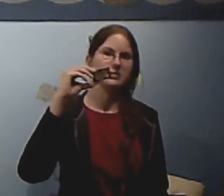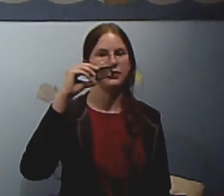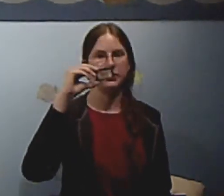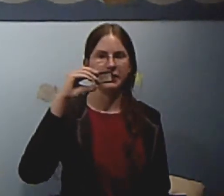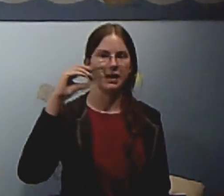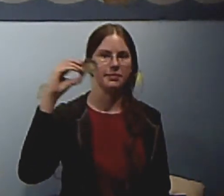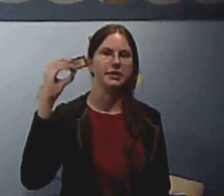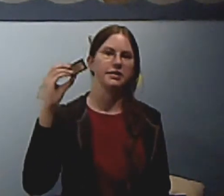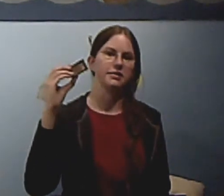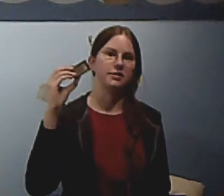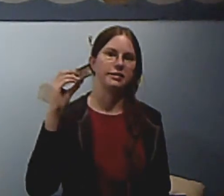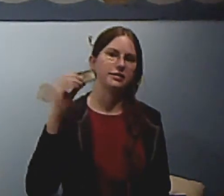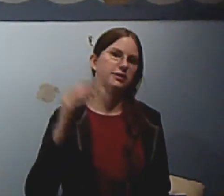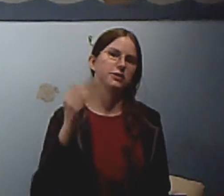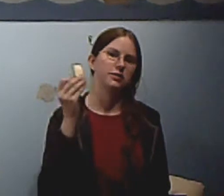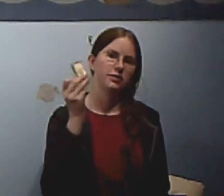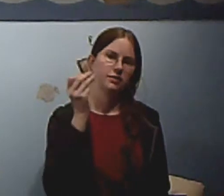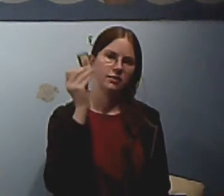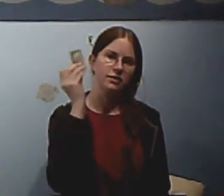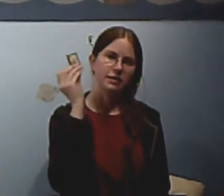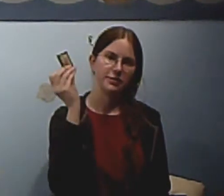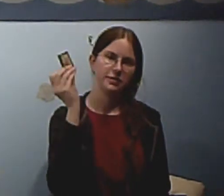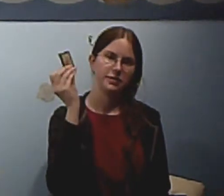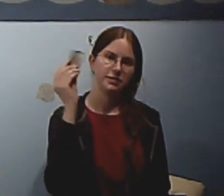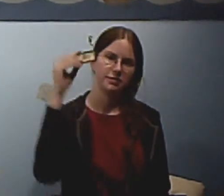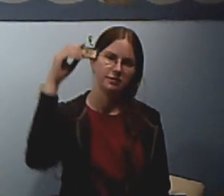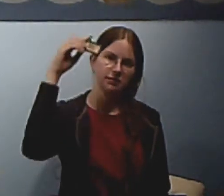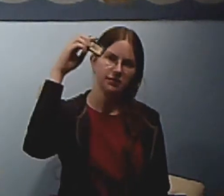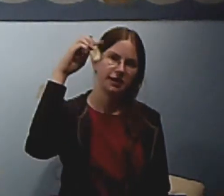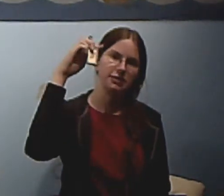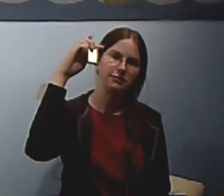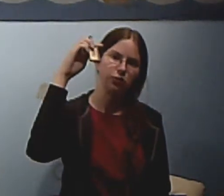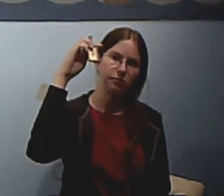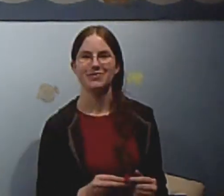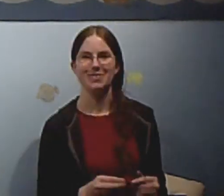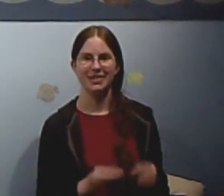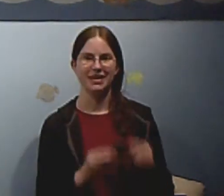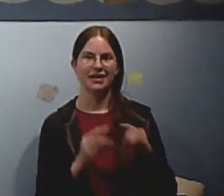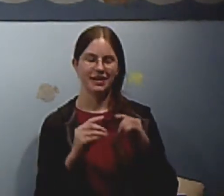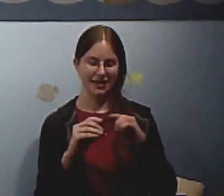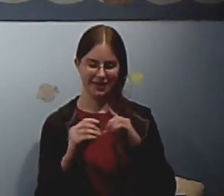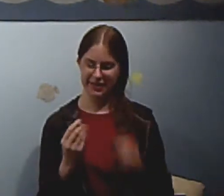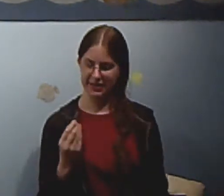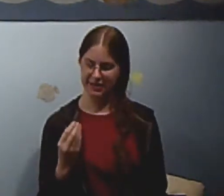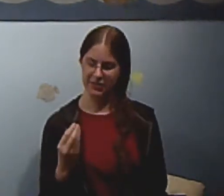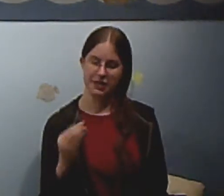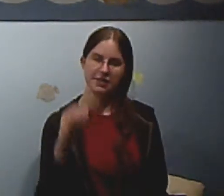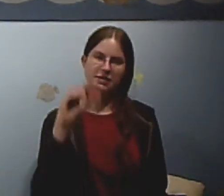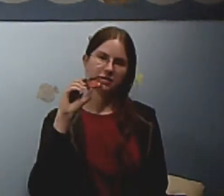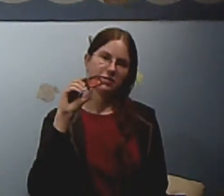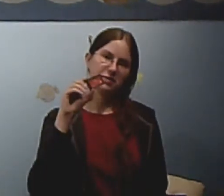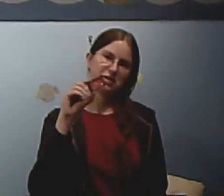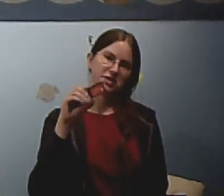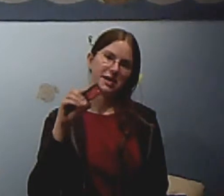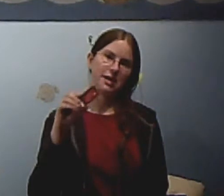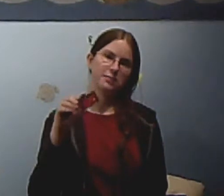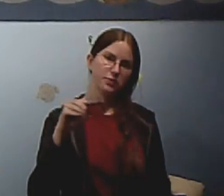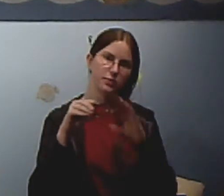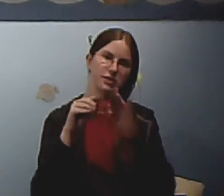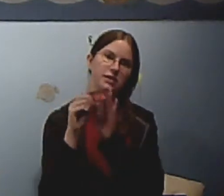this is the one I played at Therac Center, now in tiny form. And then there is the Finish Cap, which